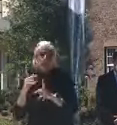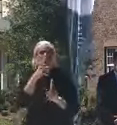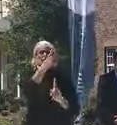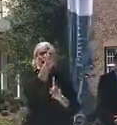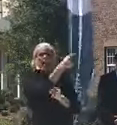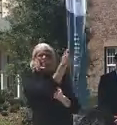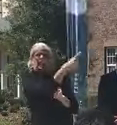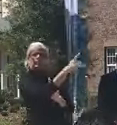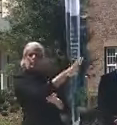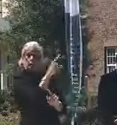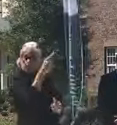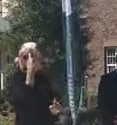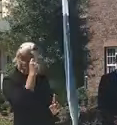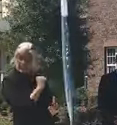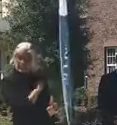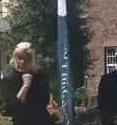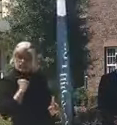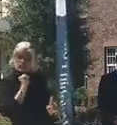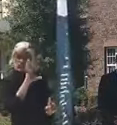We'll do the next one.